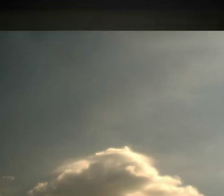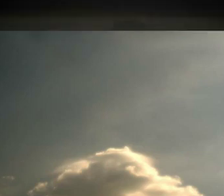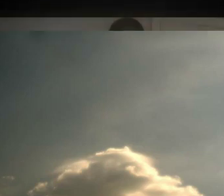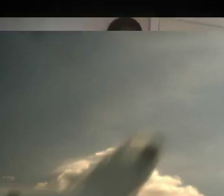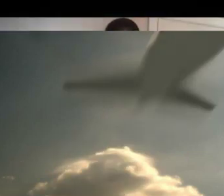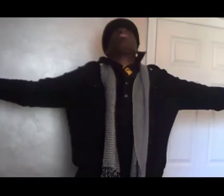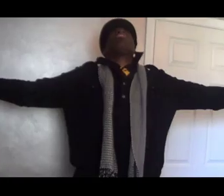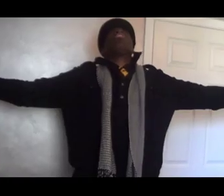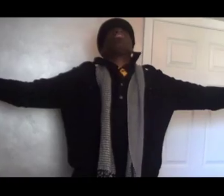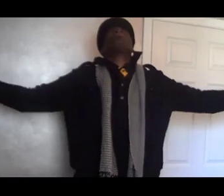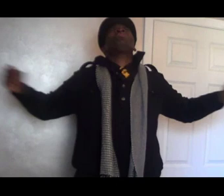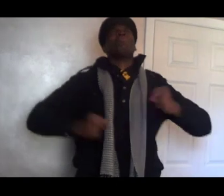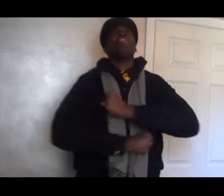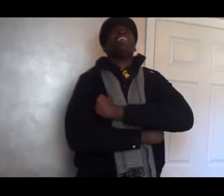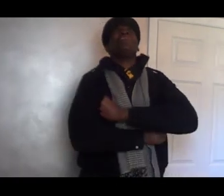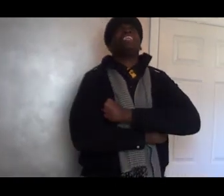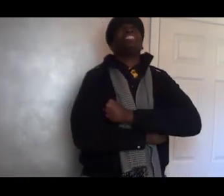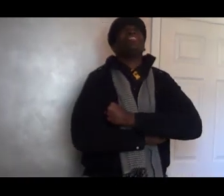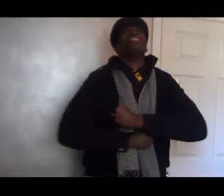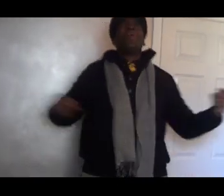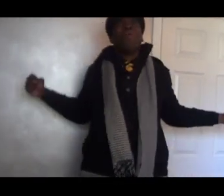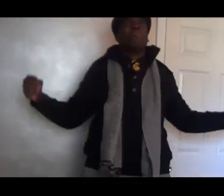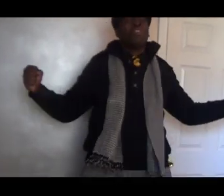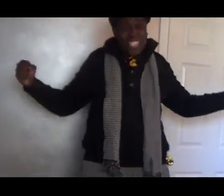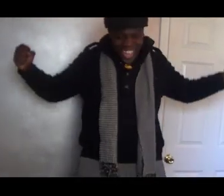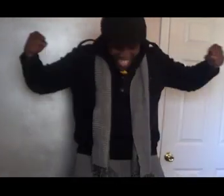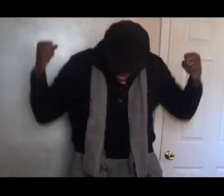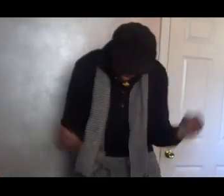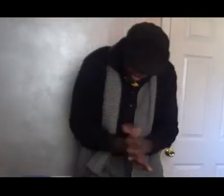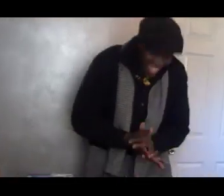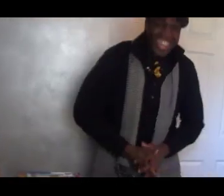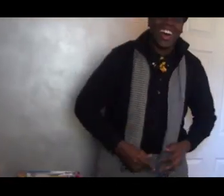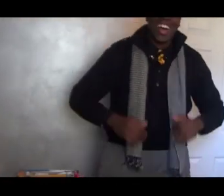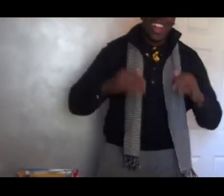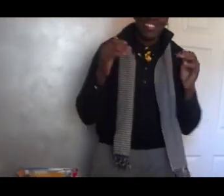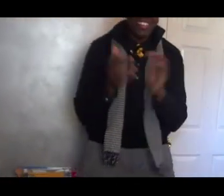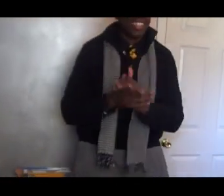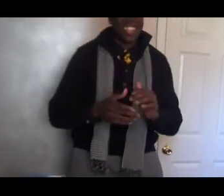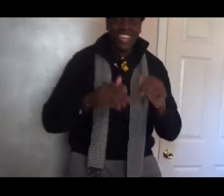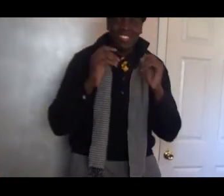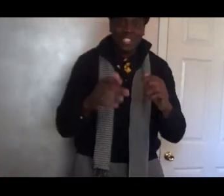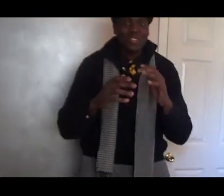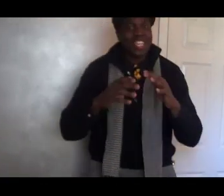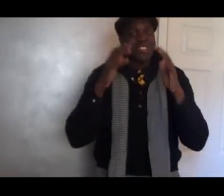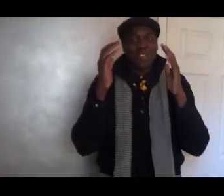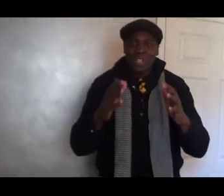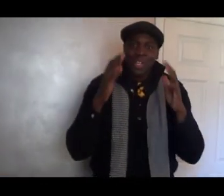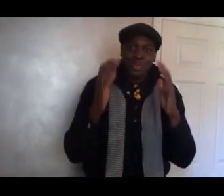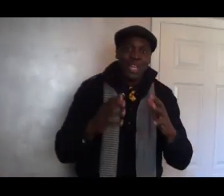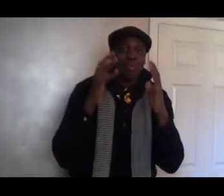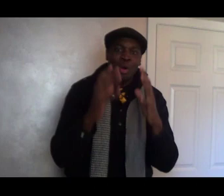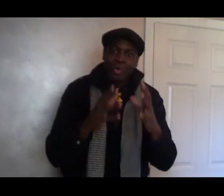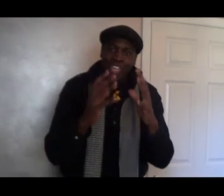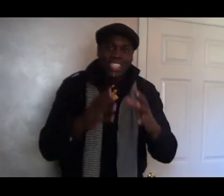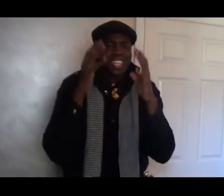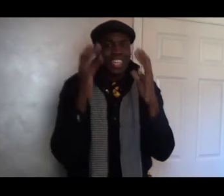Welcome to Reinvention Tuesday. Alright baby, thank for tuning in for another week of motivation and